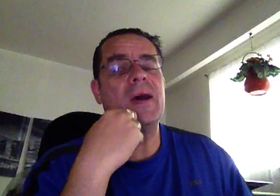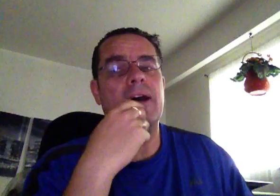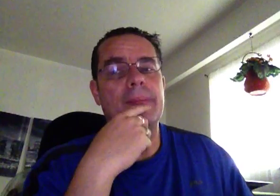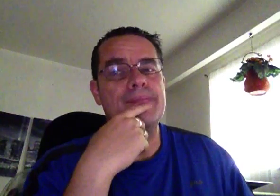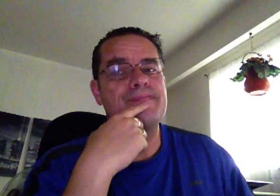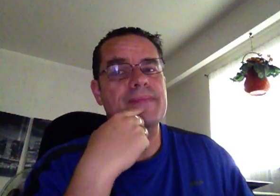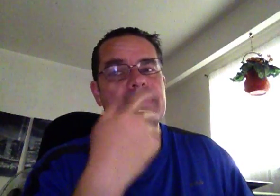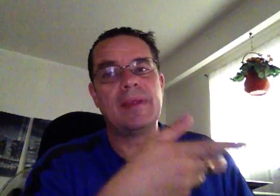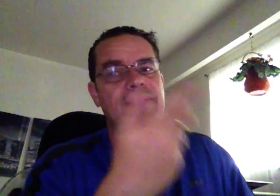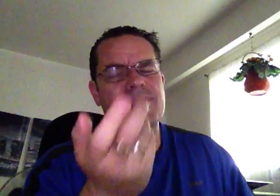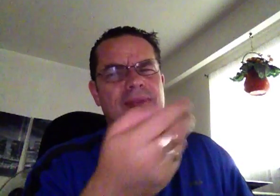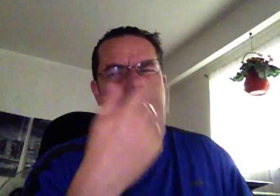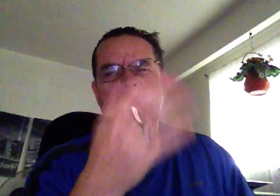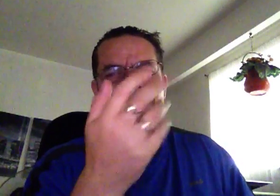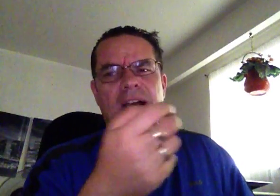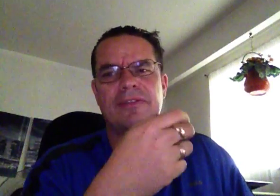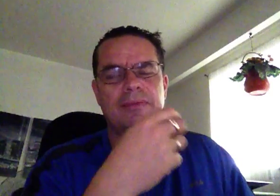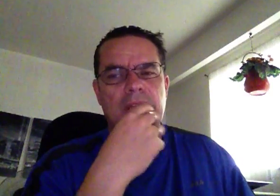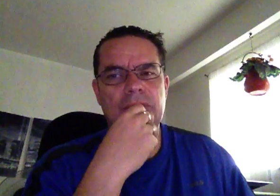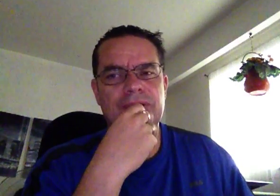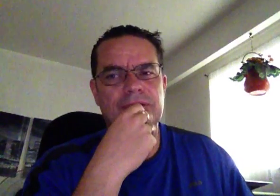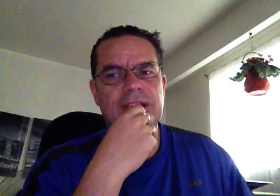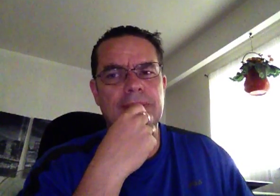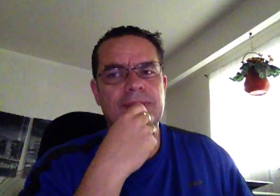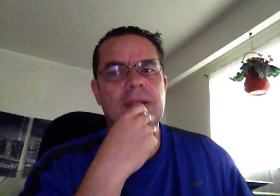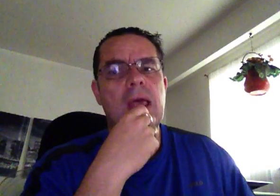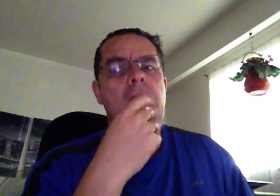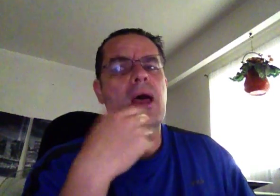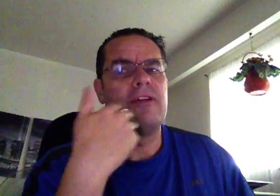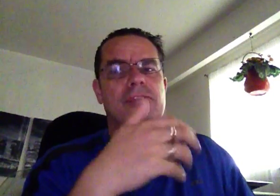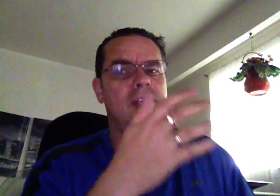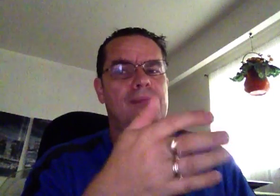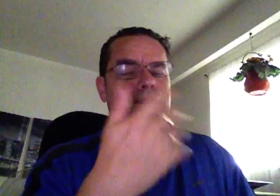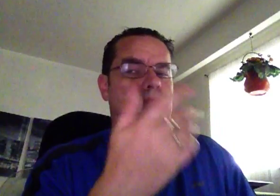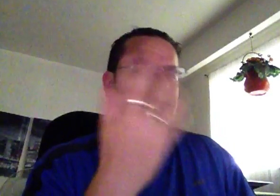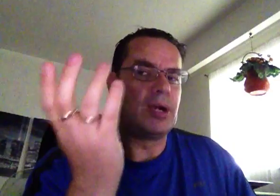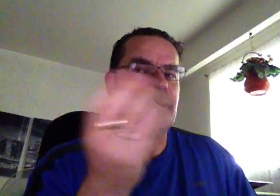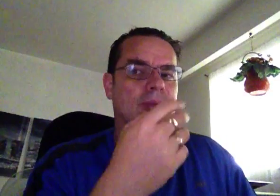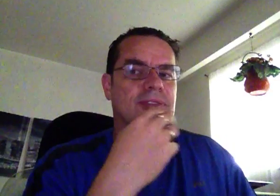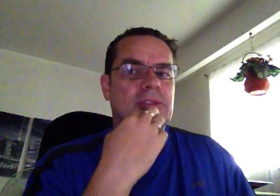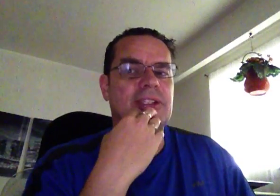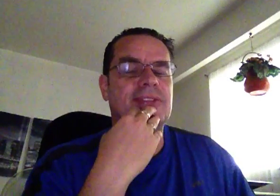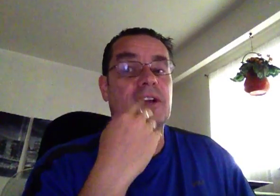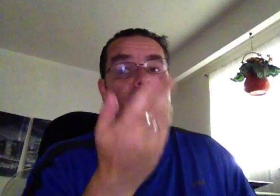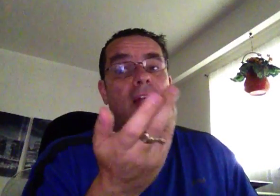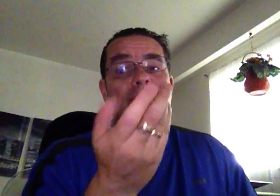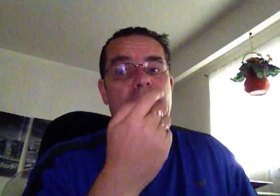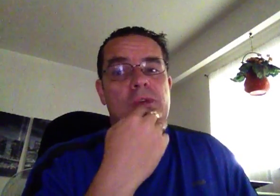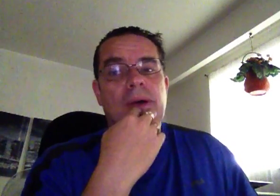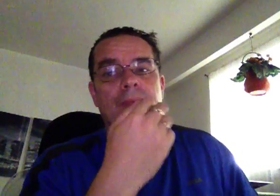it's just, the Microsoft research teams have really brought about some really neat stuff that I never knew about